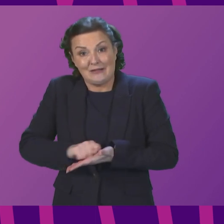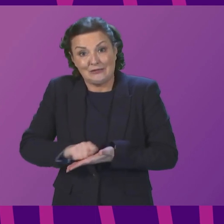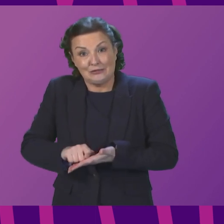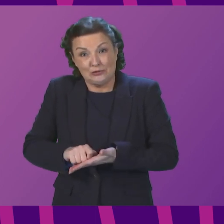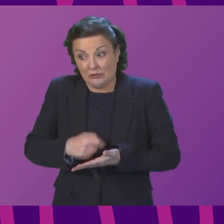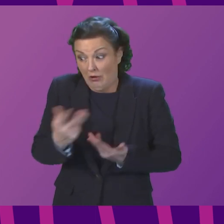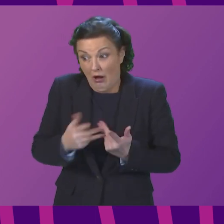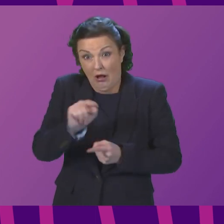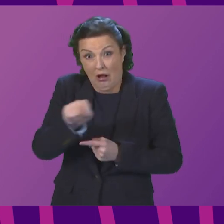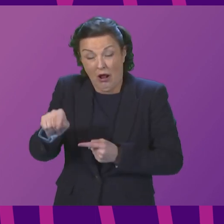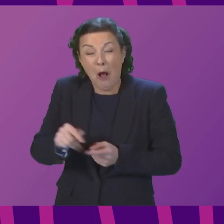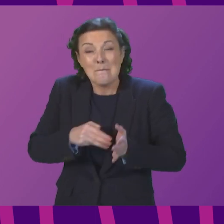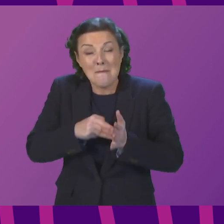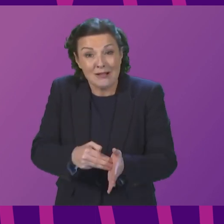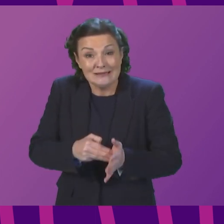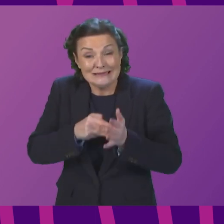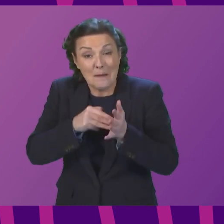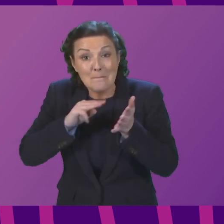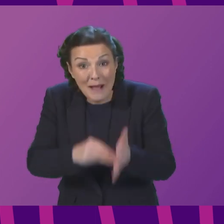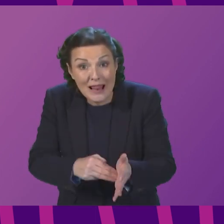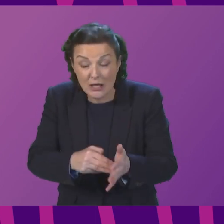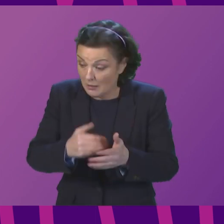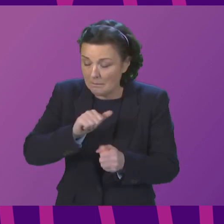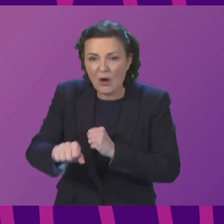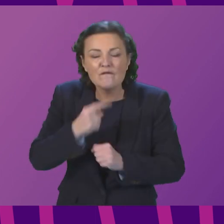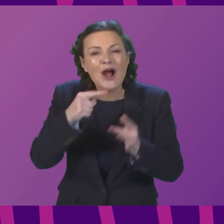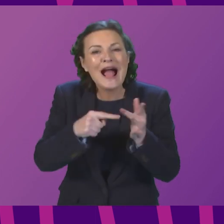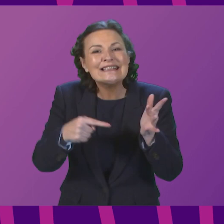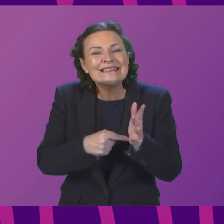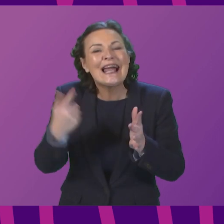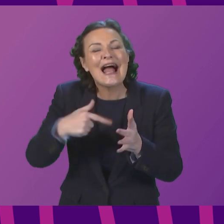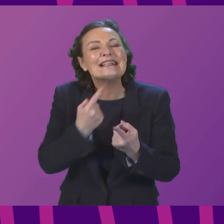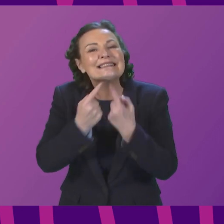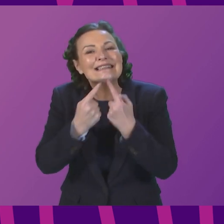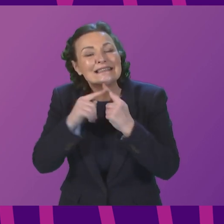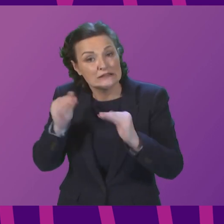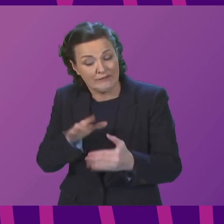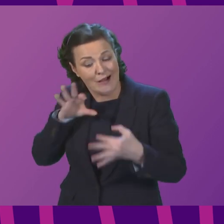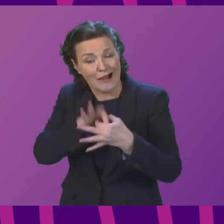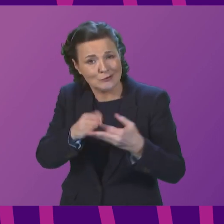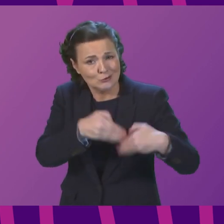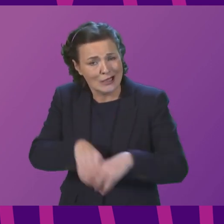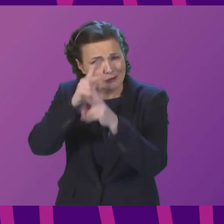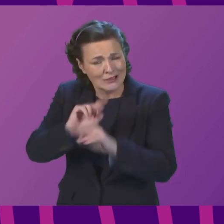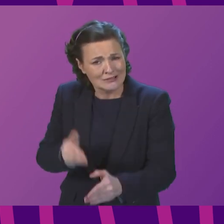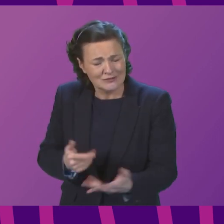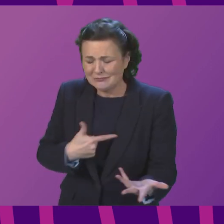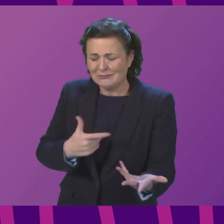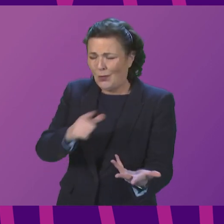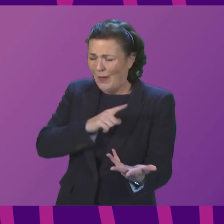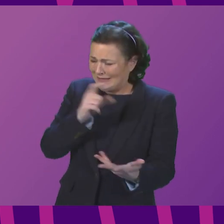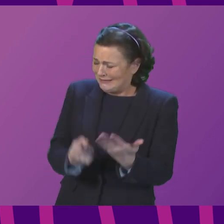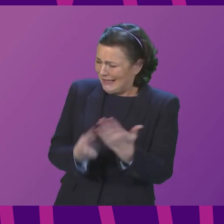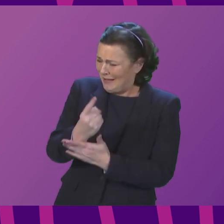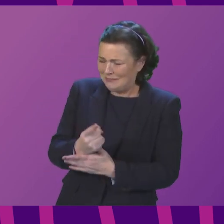from a multi-million pound contract for IT and data services for the National Care Service. Why is this happening at a